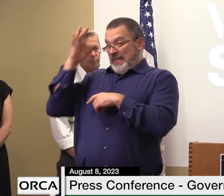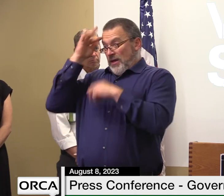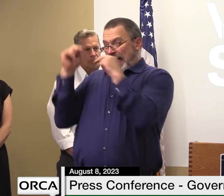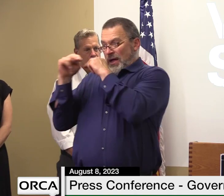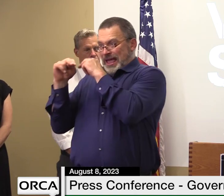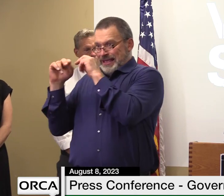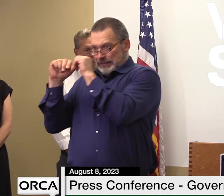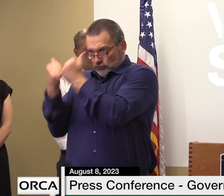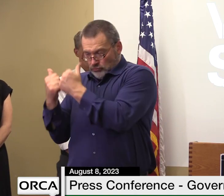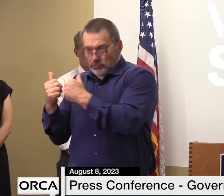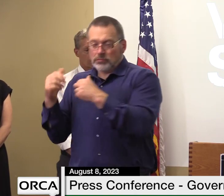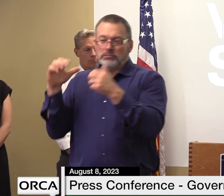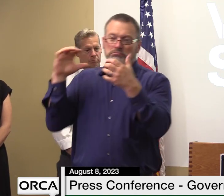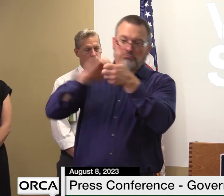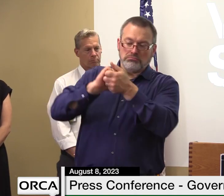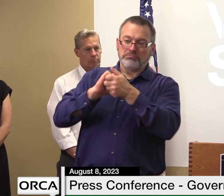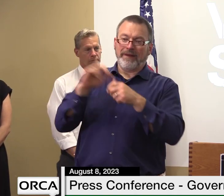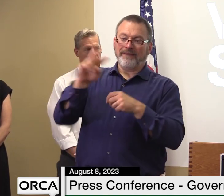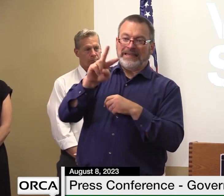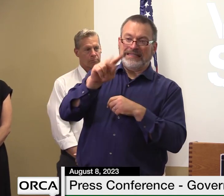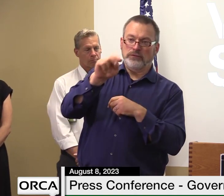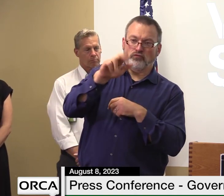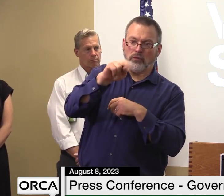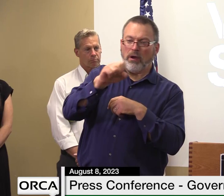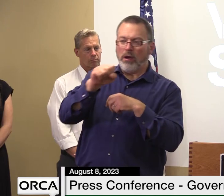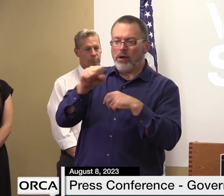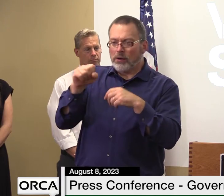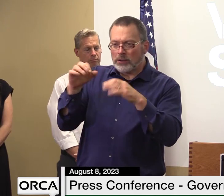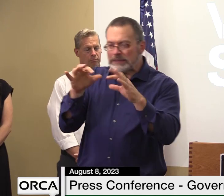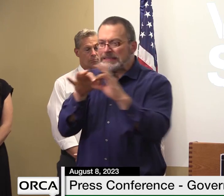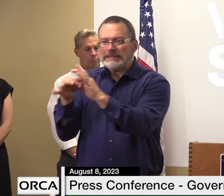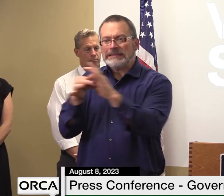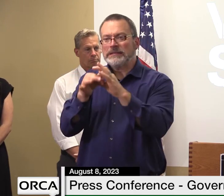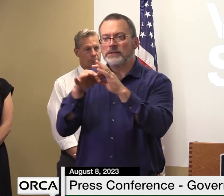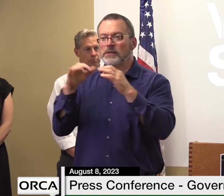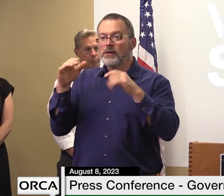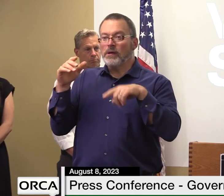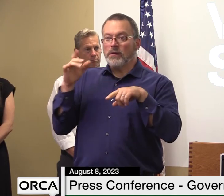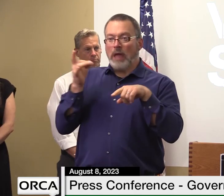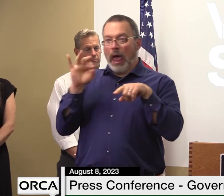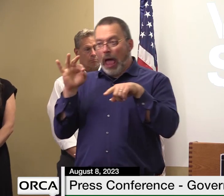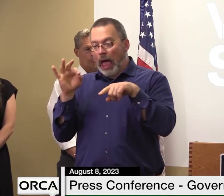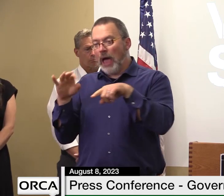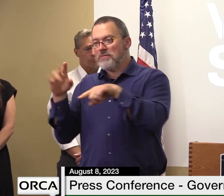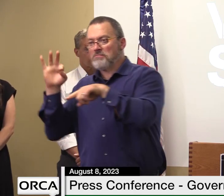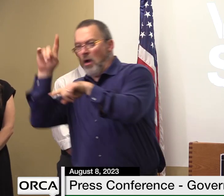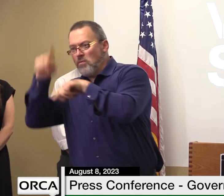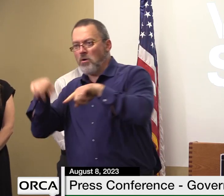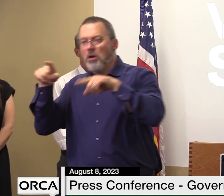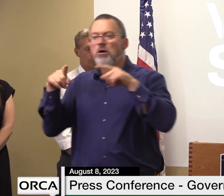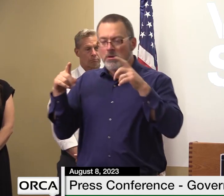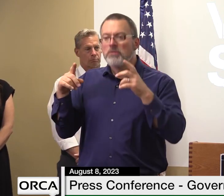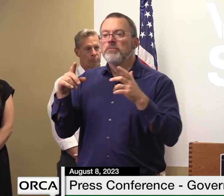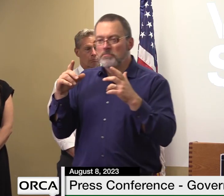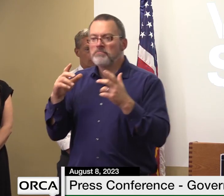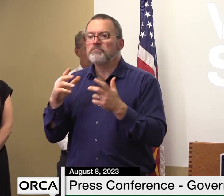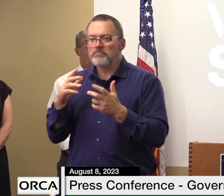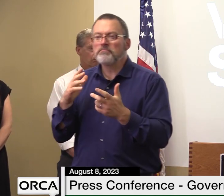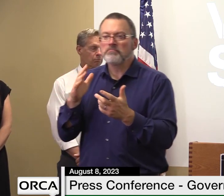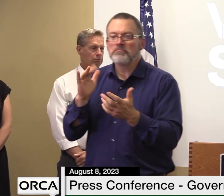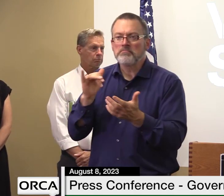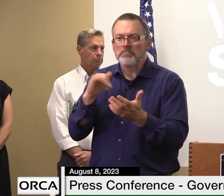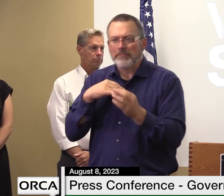putting out regular projects but in this case federal highways emergency relief program reimburses states for expenses